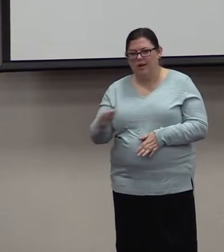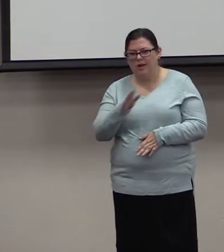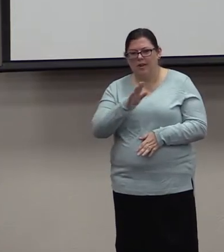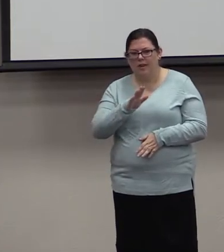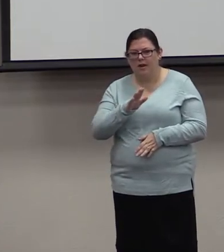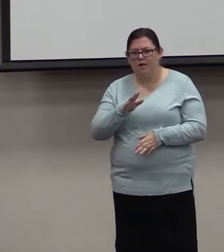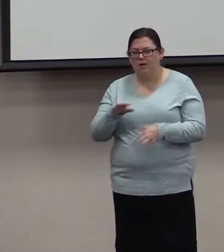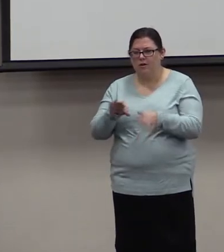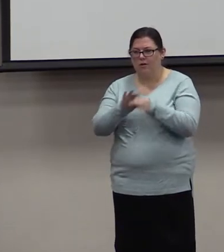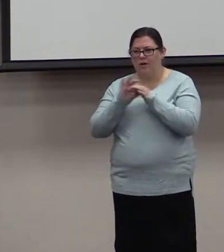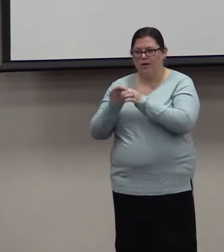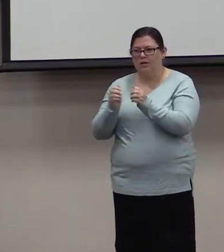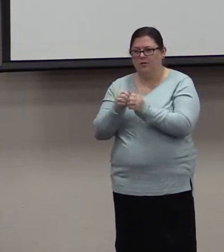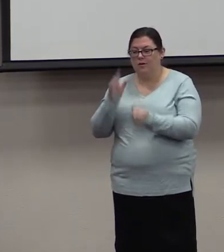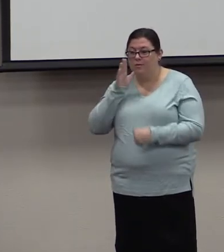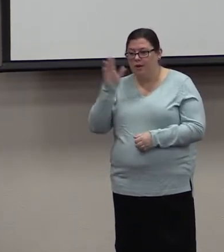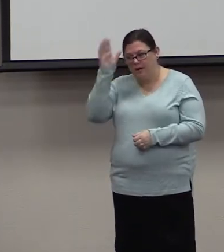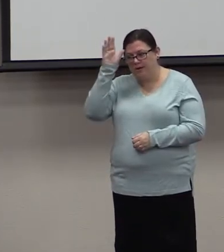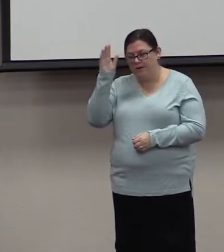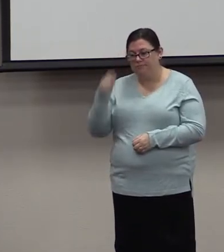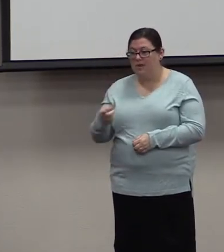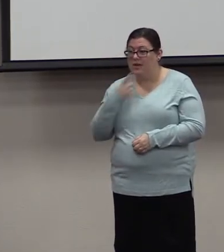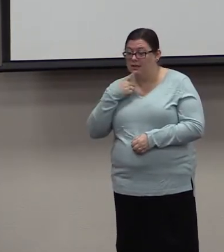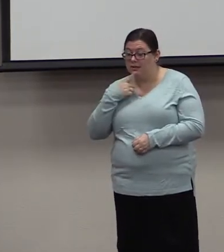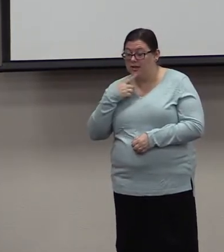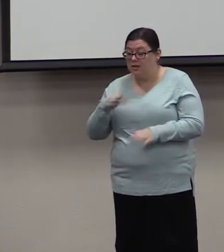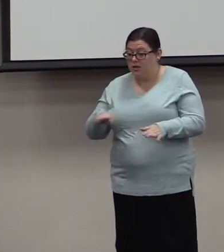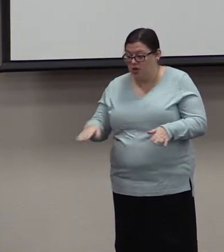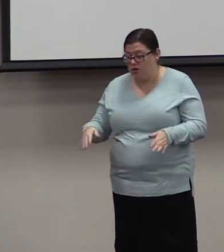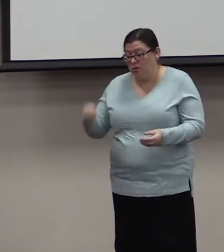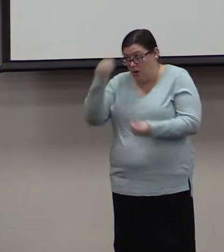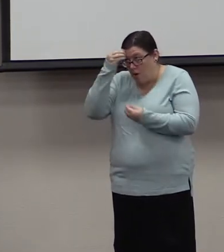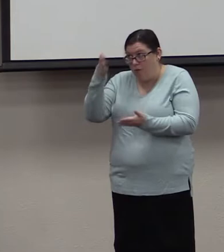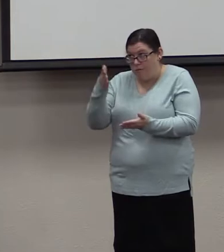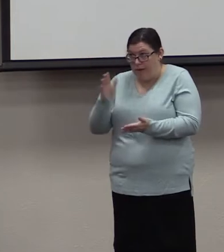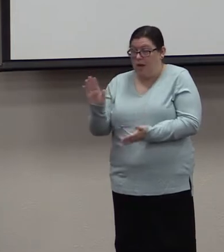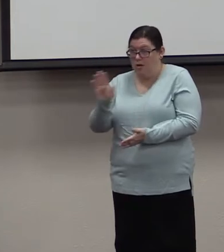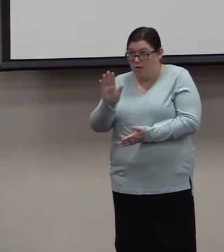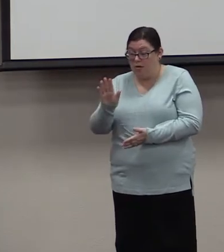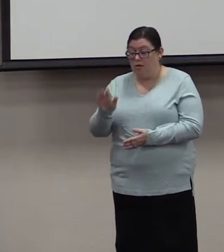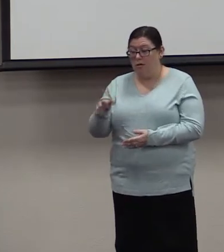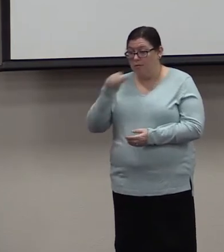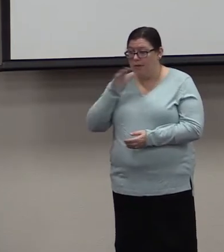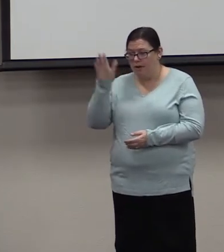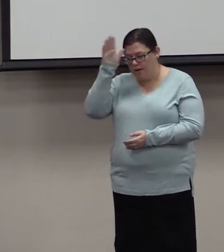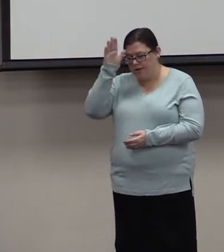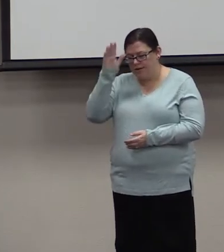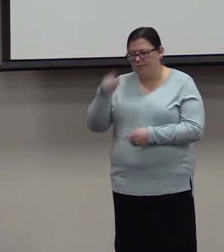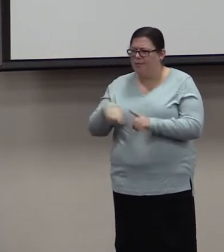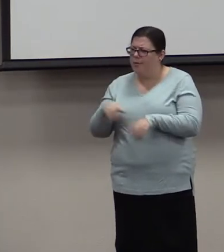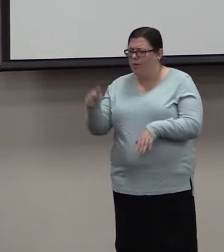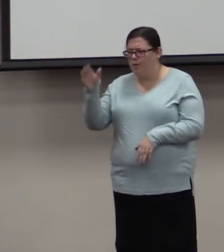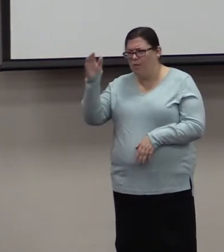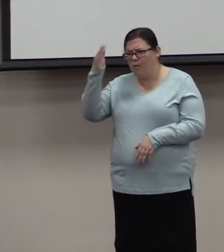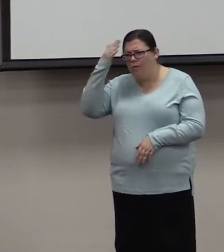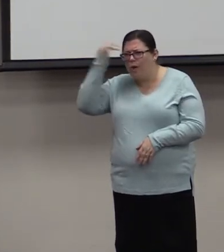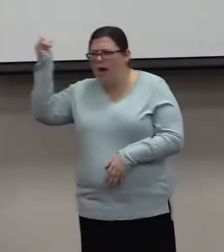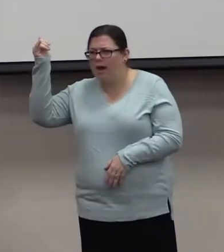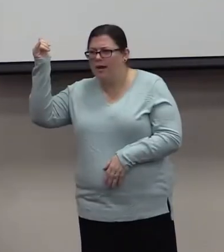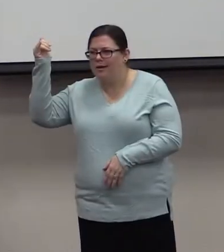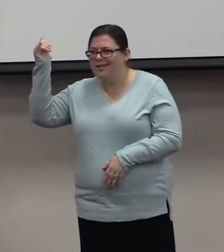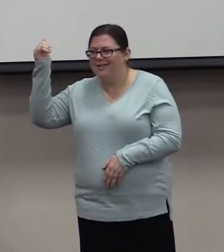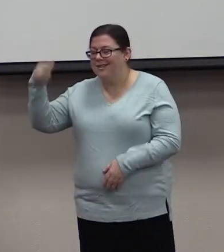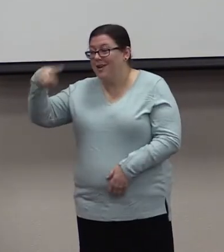Children, obey your parents. But why? Because this is right. Not